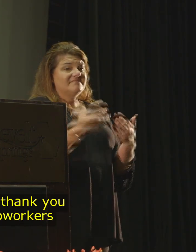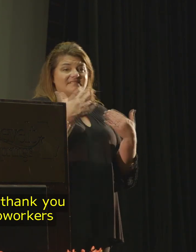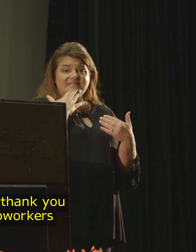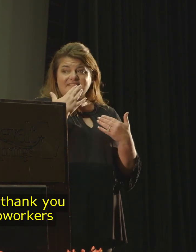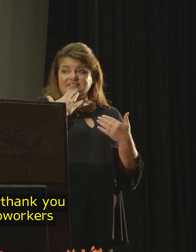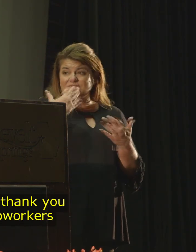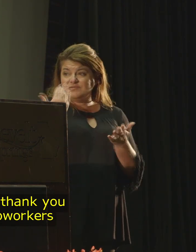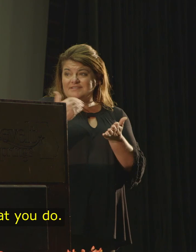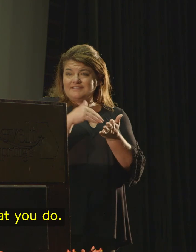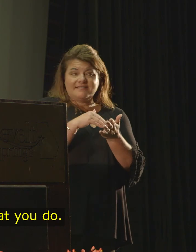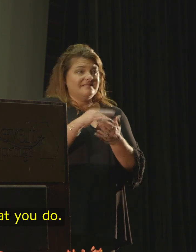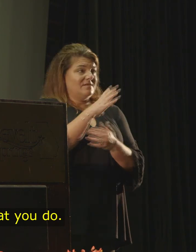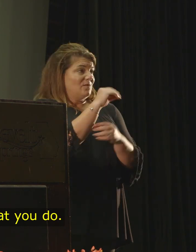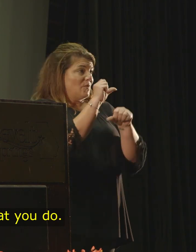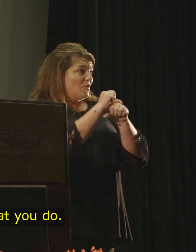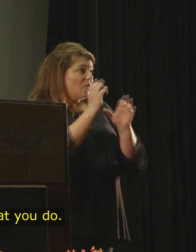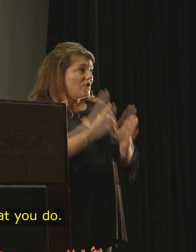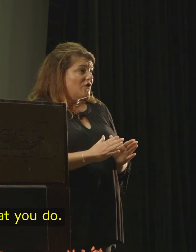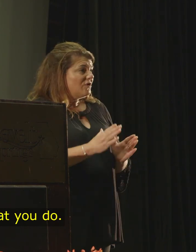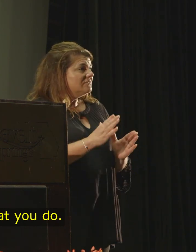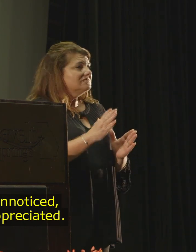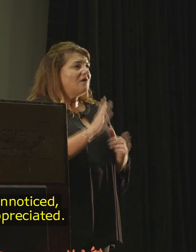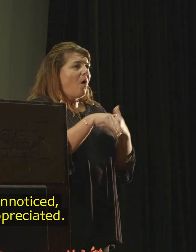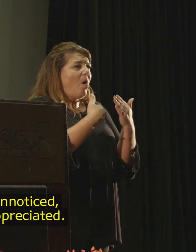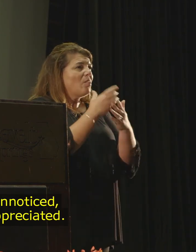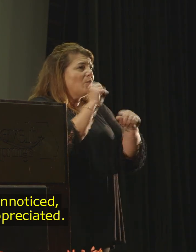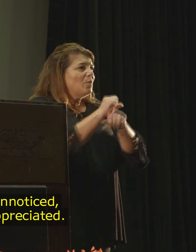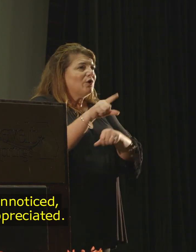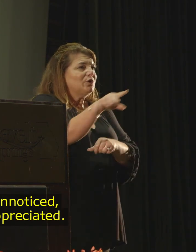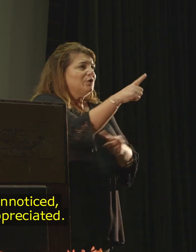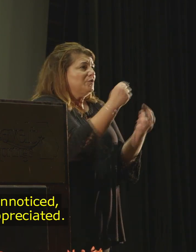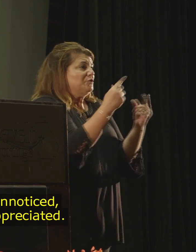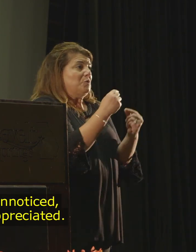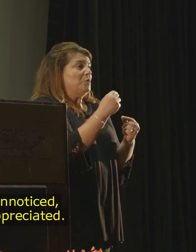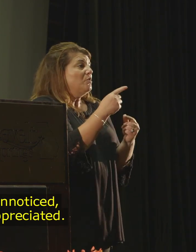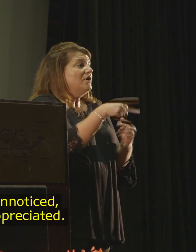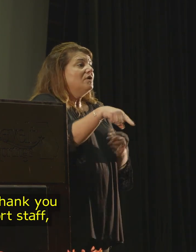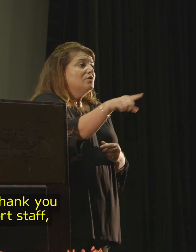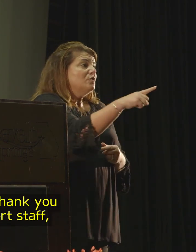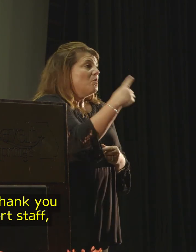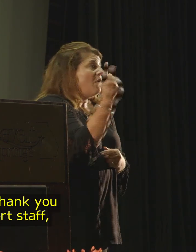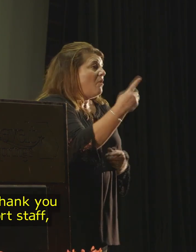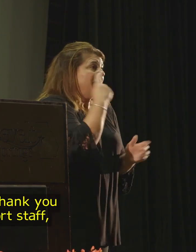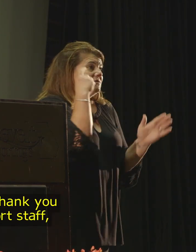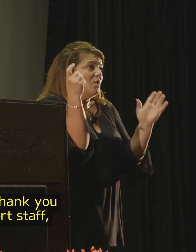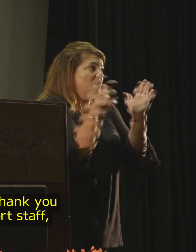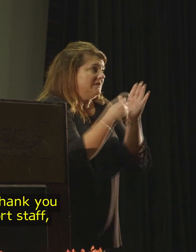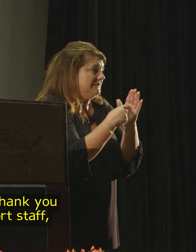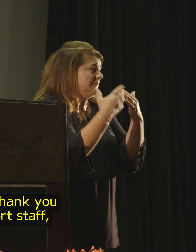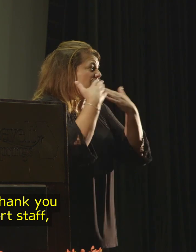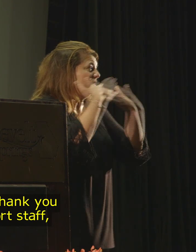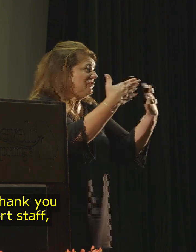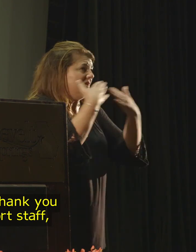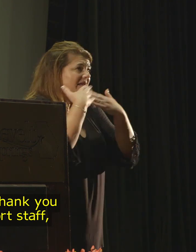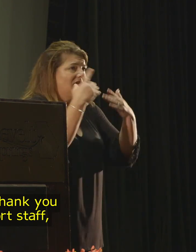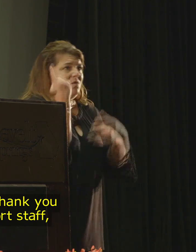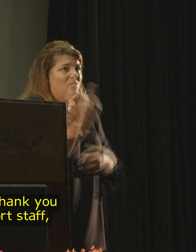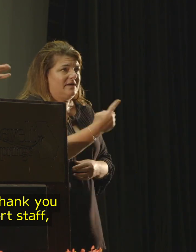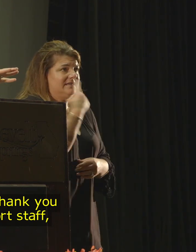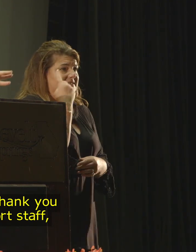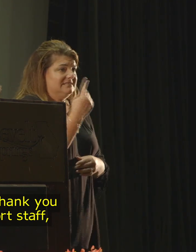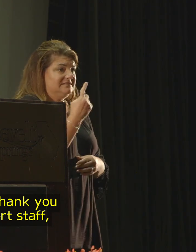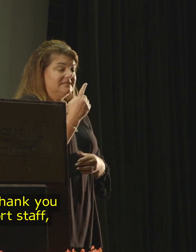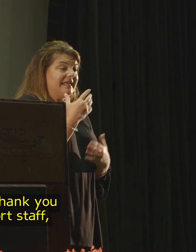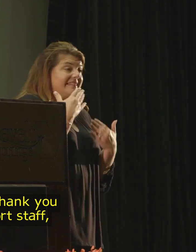again to my coworkers for the work that you do. It never goes unnoticed. It never goes unappreciated. I want to say thank you to the support,